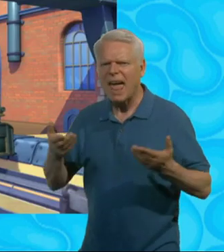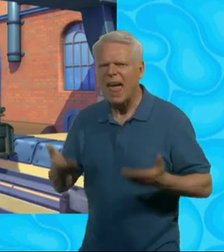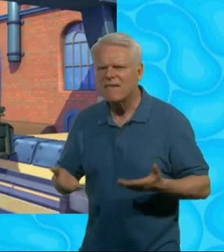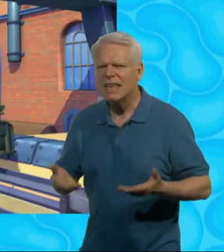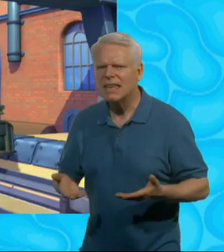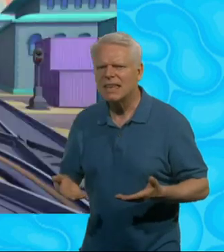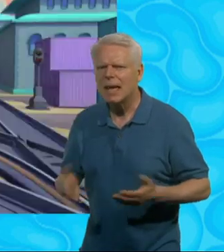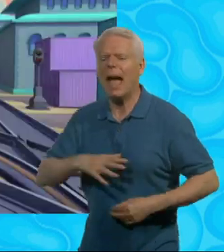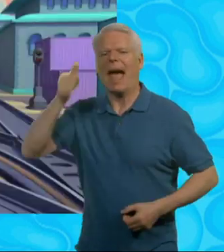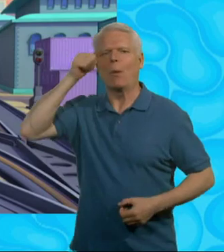You're...correct! Wahoo!